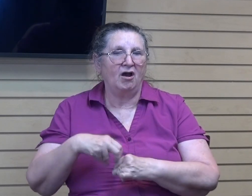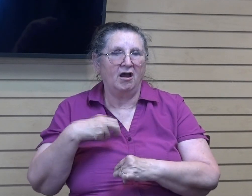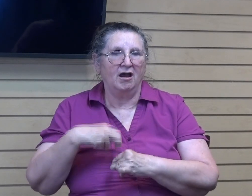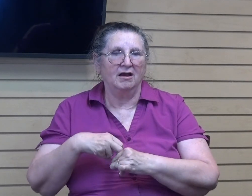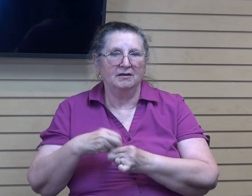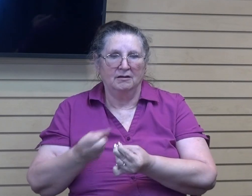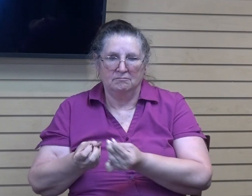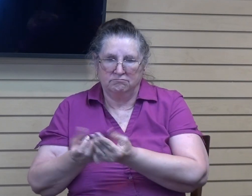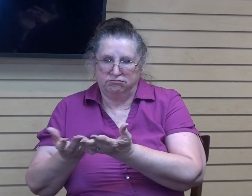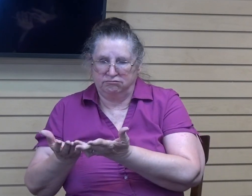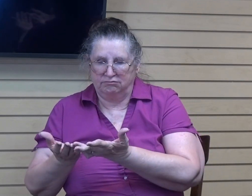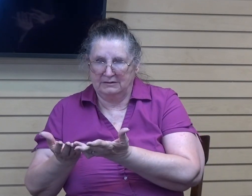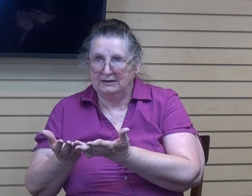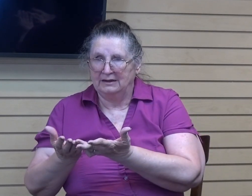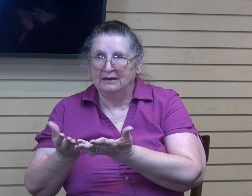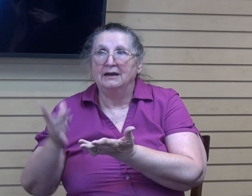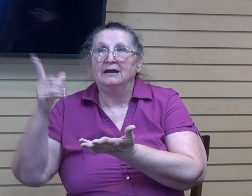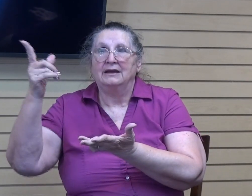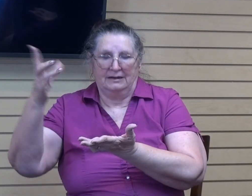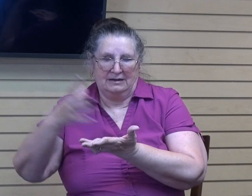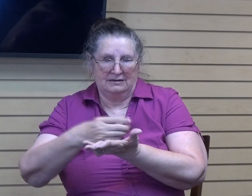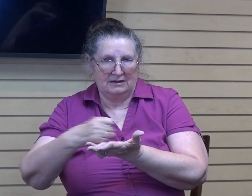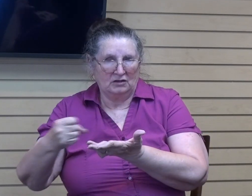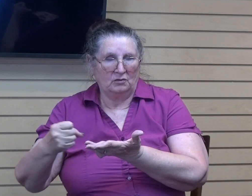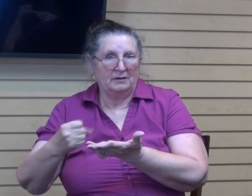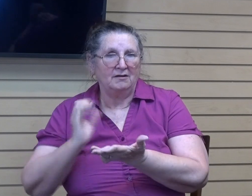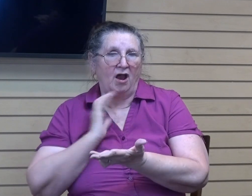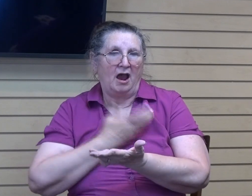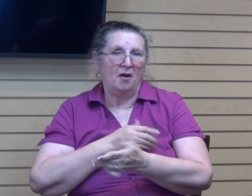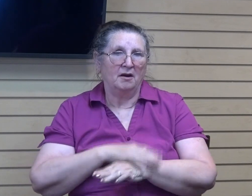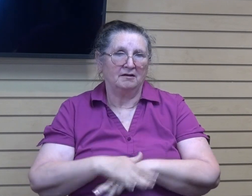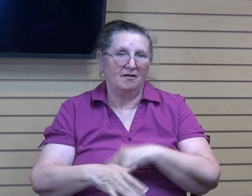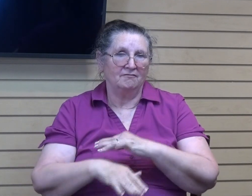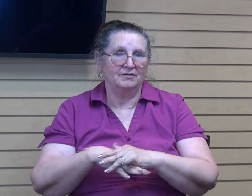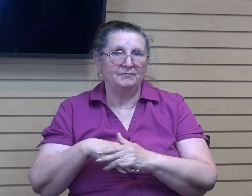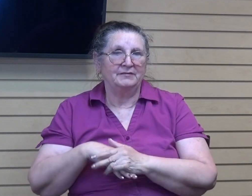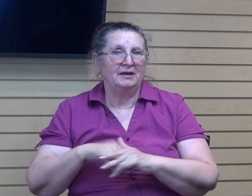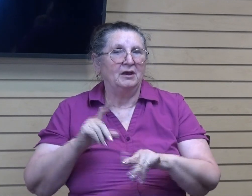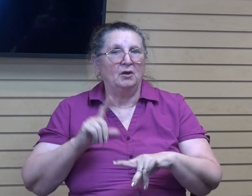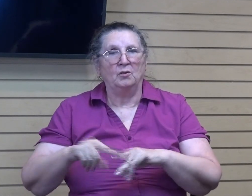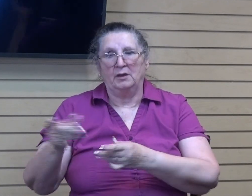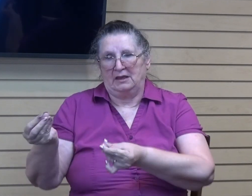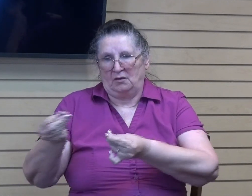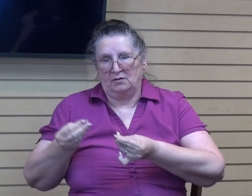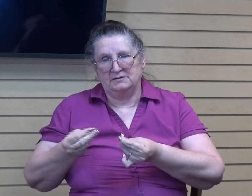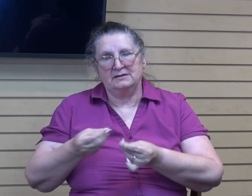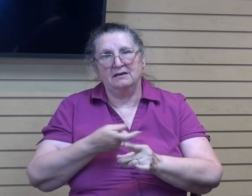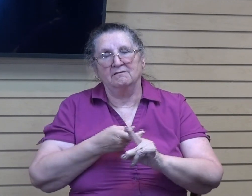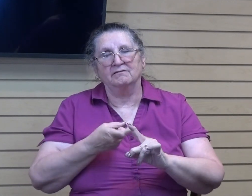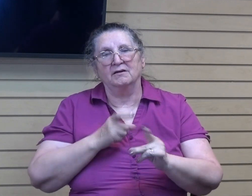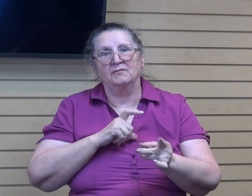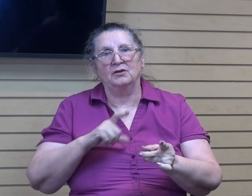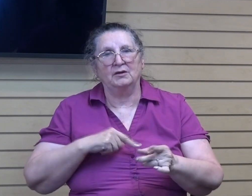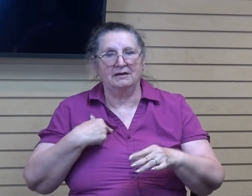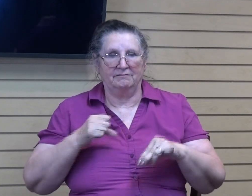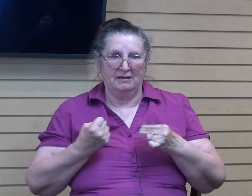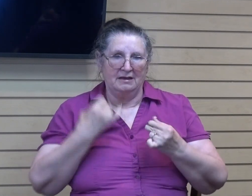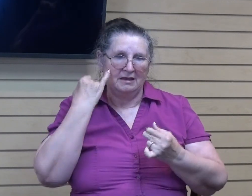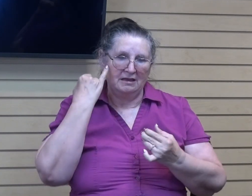what we knew as our comfort. But we also can't receive from the Lord if we keep our hands closed and